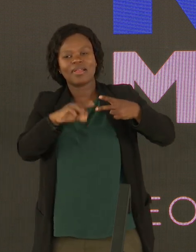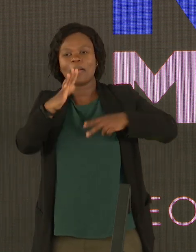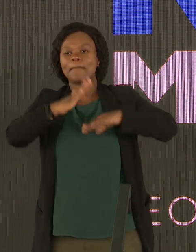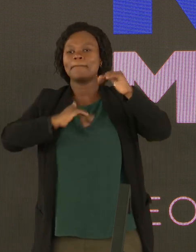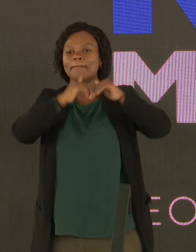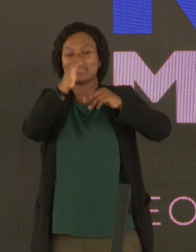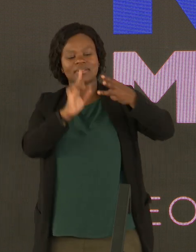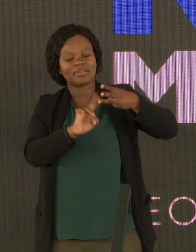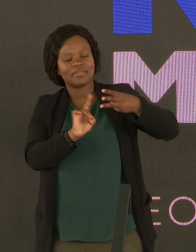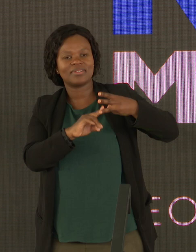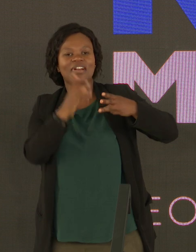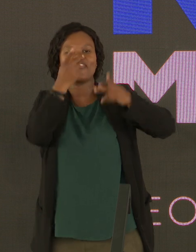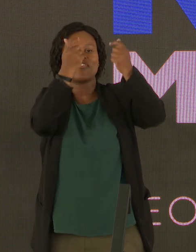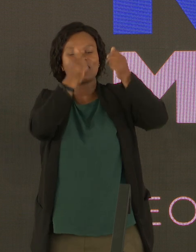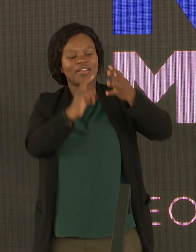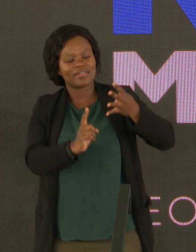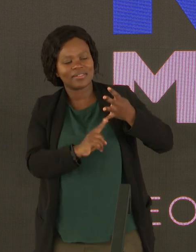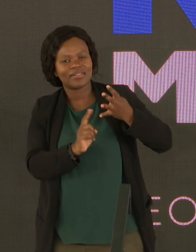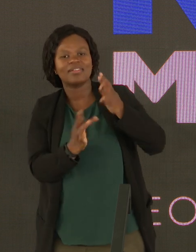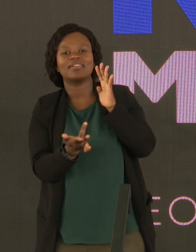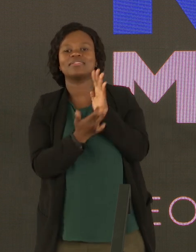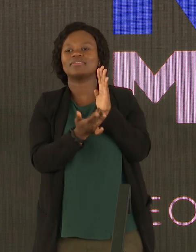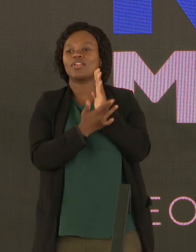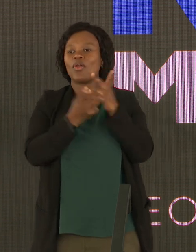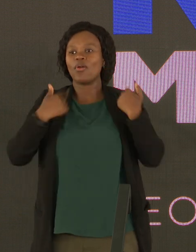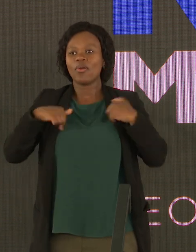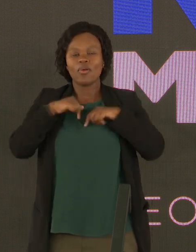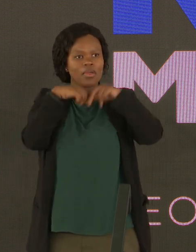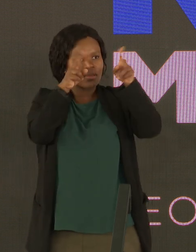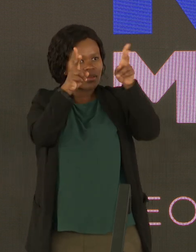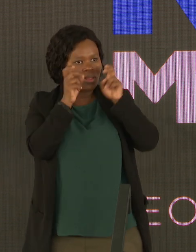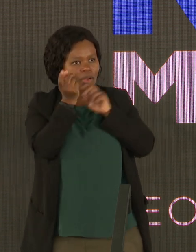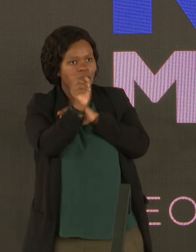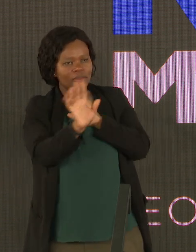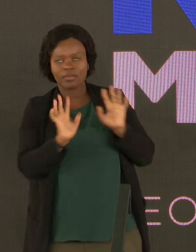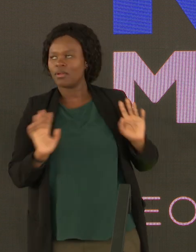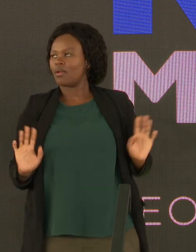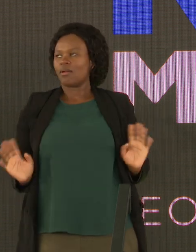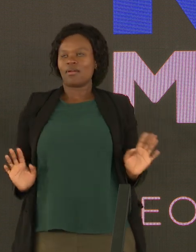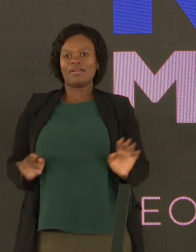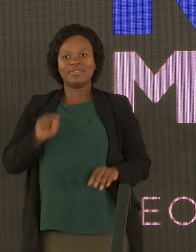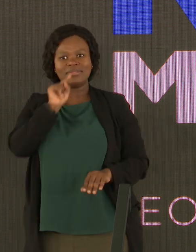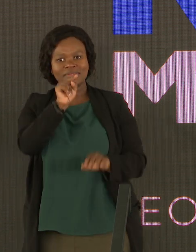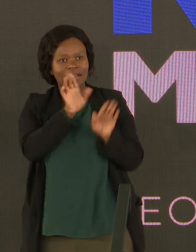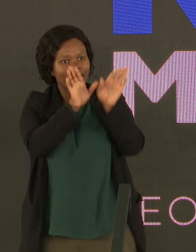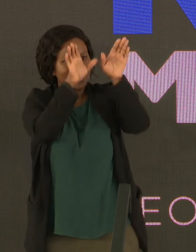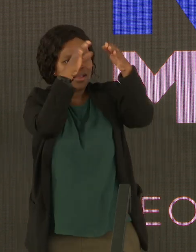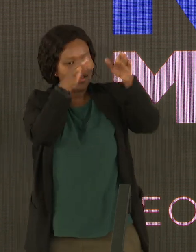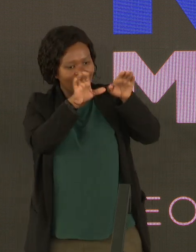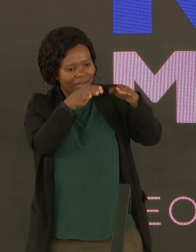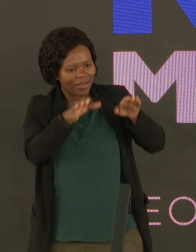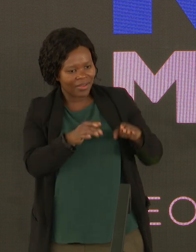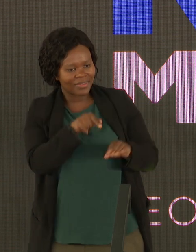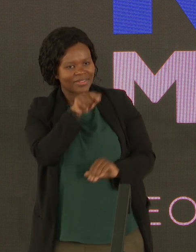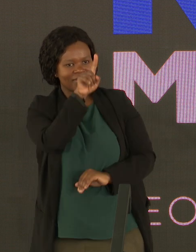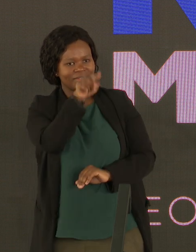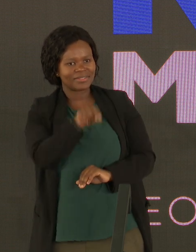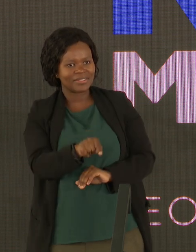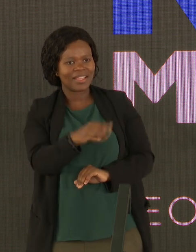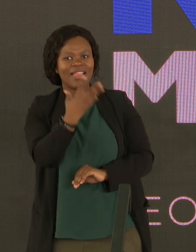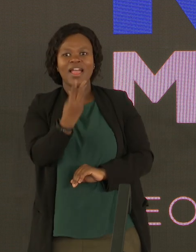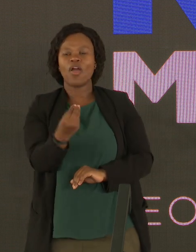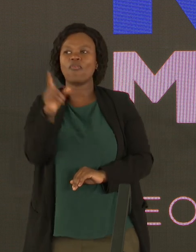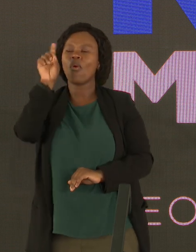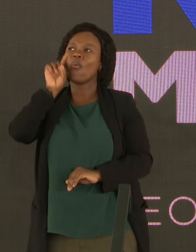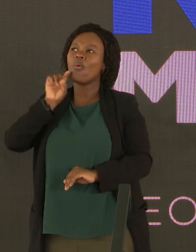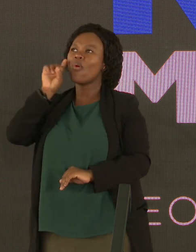finance sector, ICT, and realized the good high corner. These sectors are dominated by old white